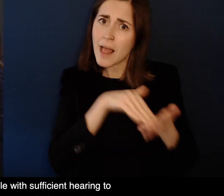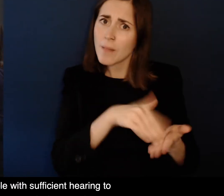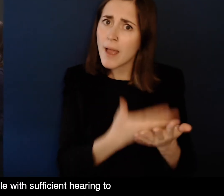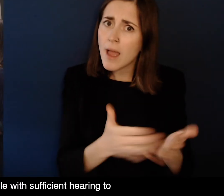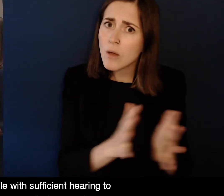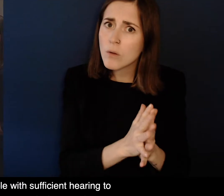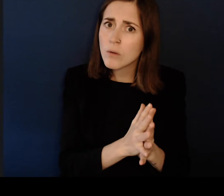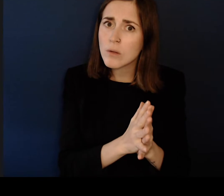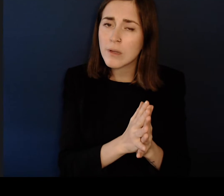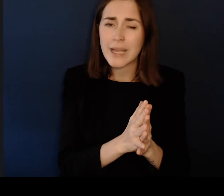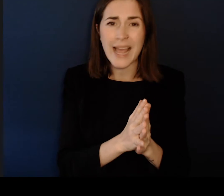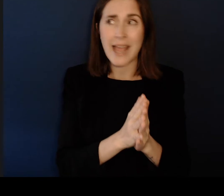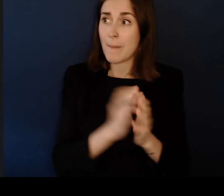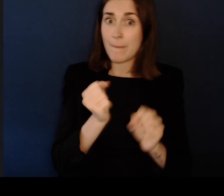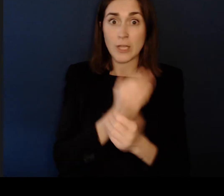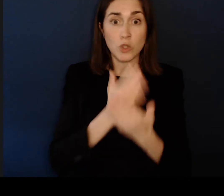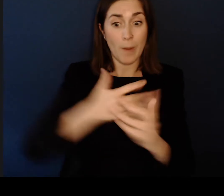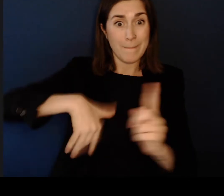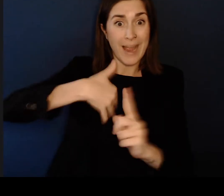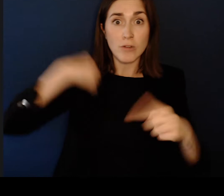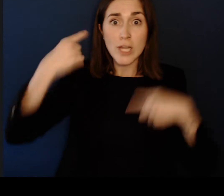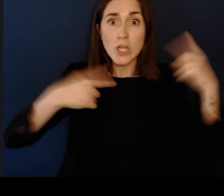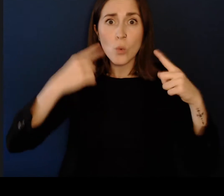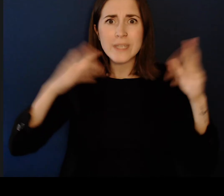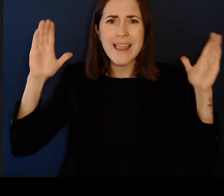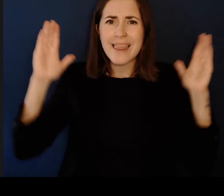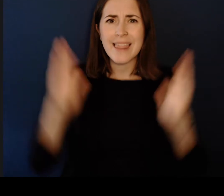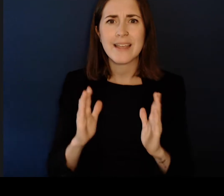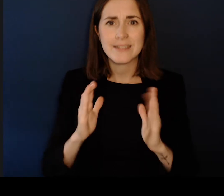ensuring that you Reduce background noise